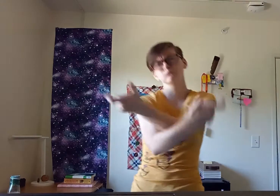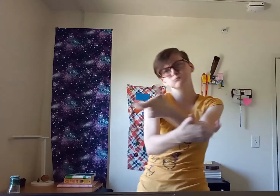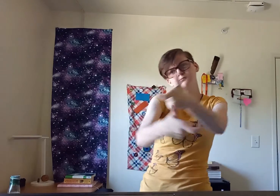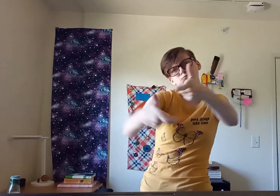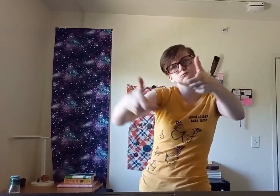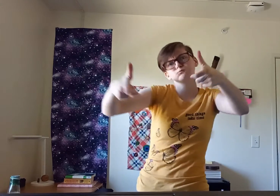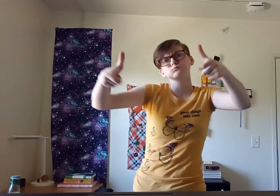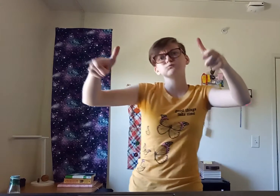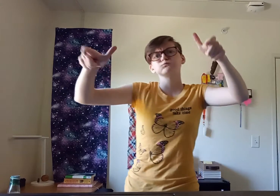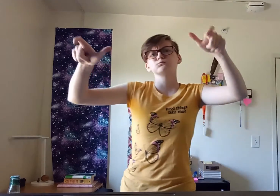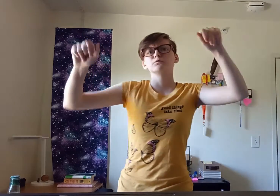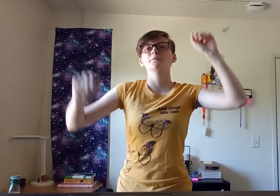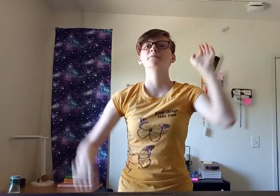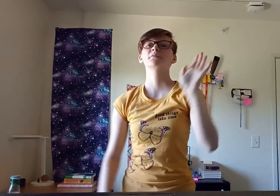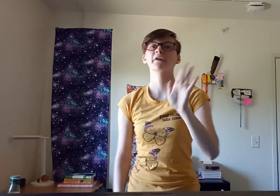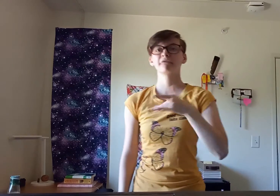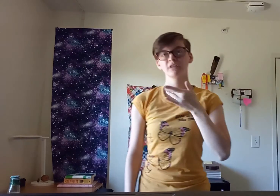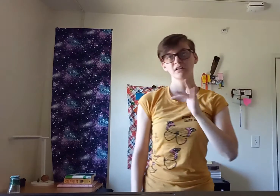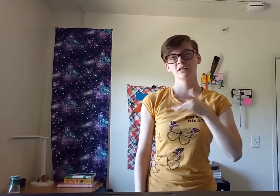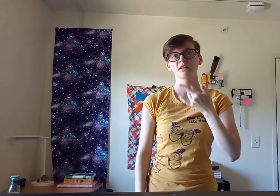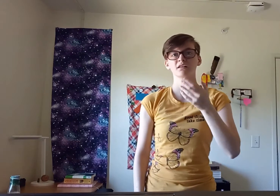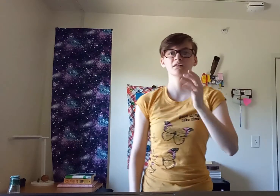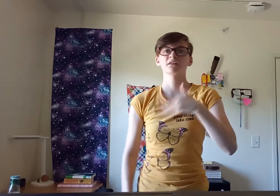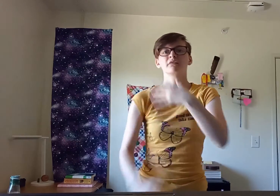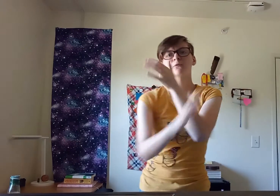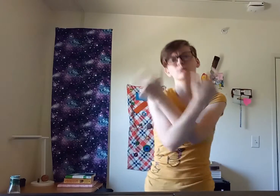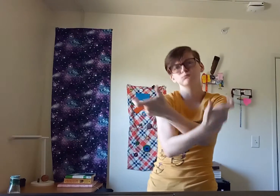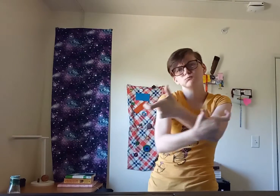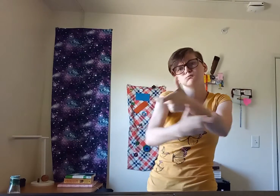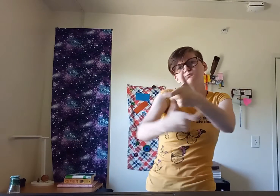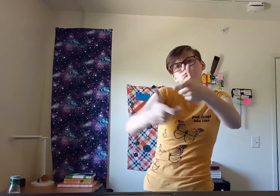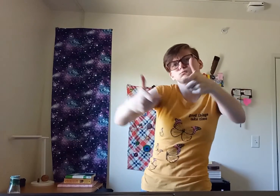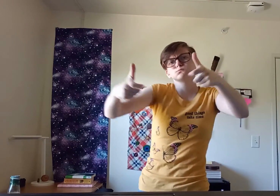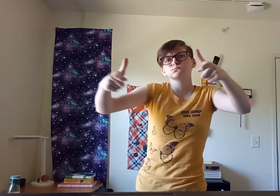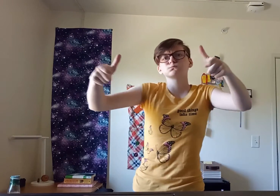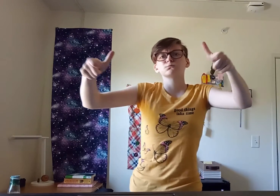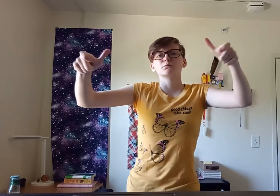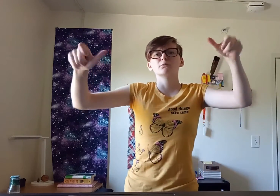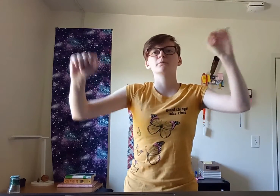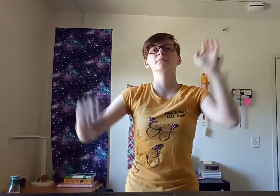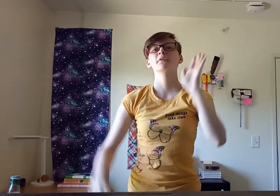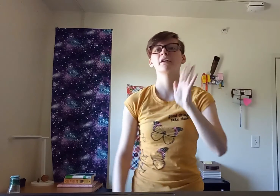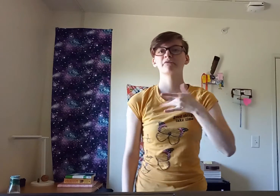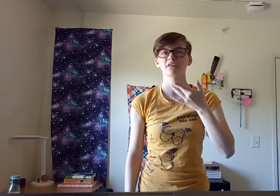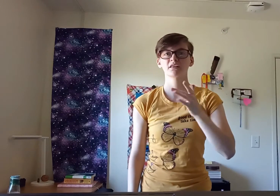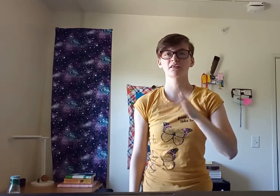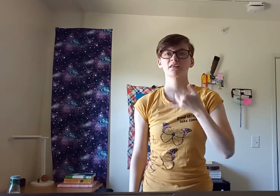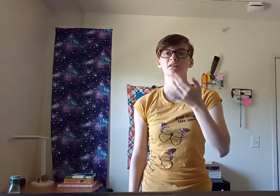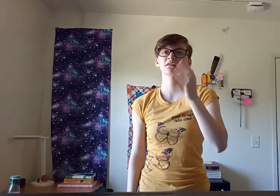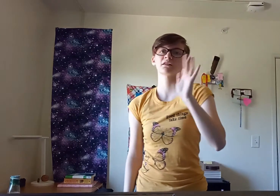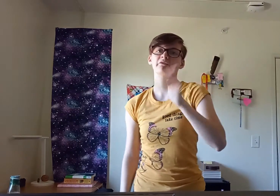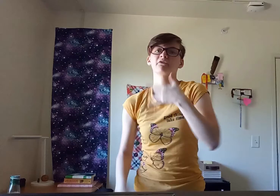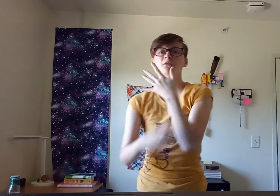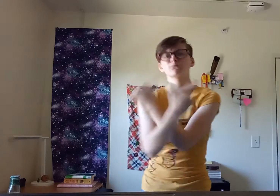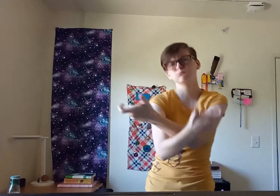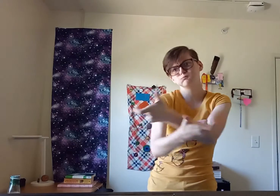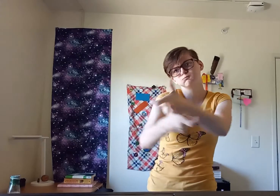feel it grow Feel it, feel it grow I feel it, feel